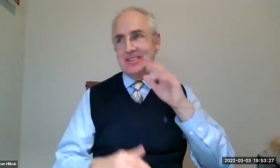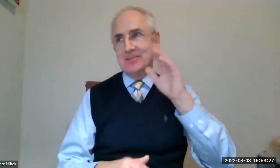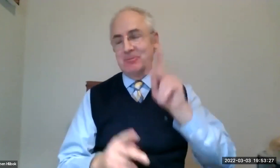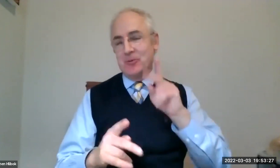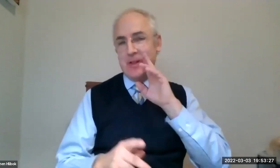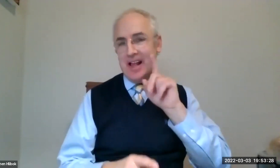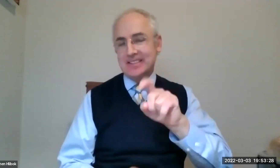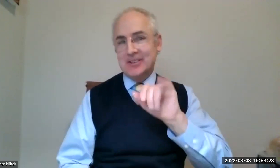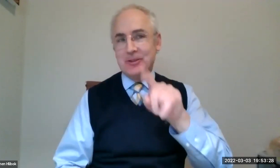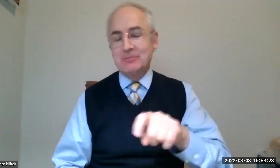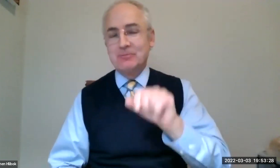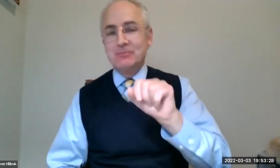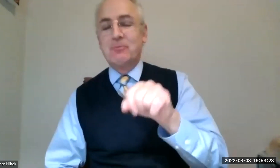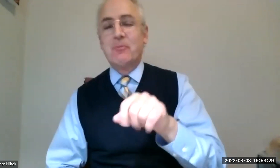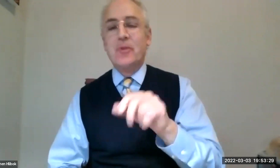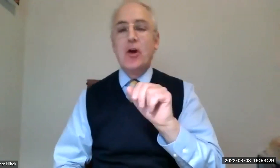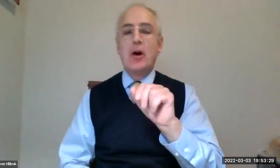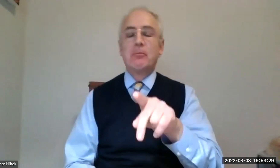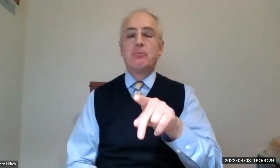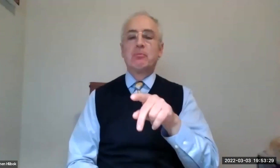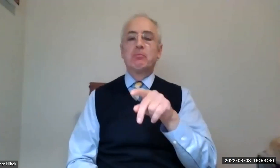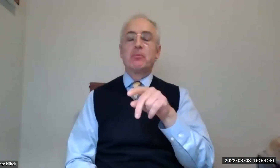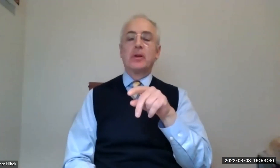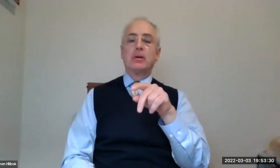I expected that question would come up.